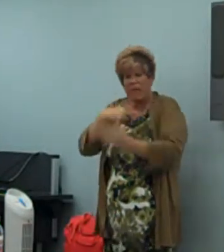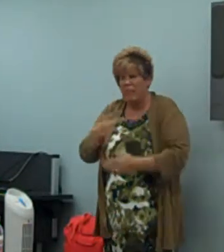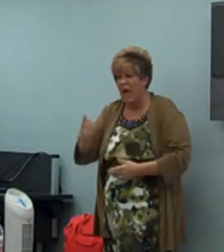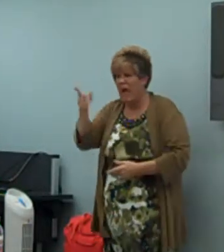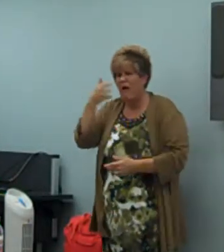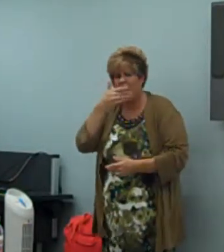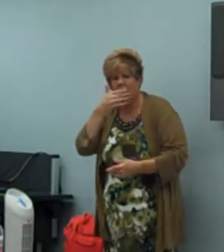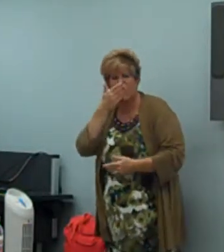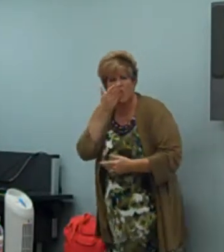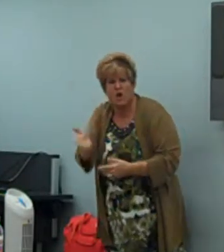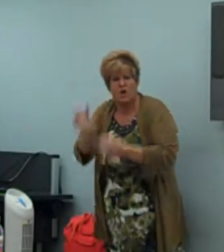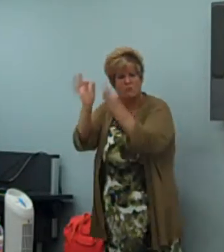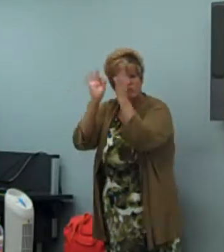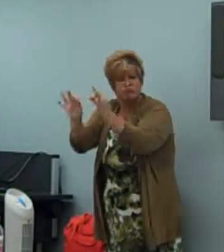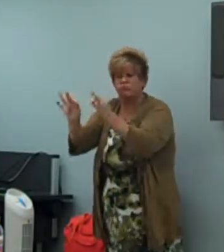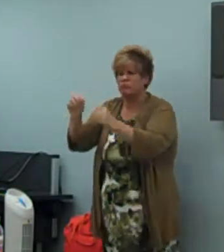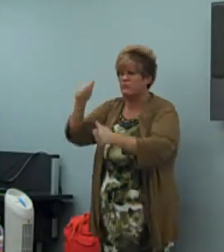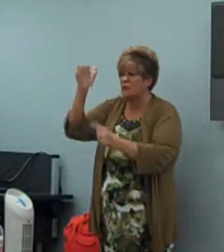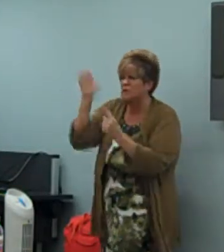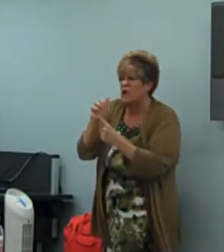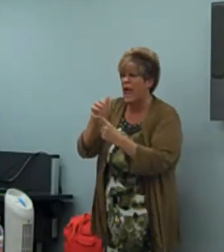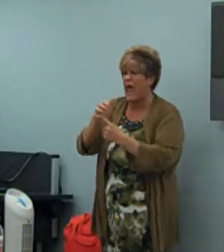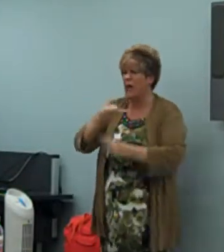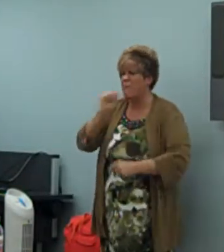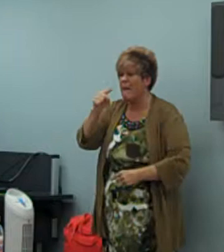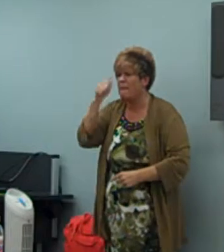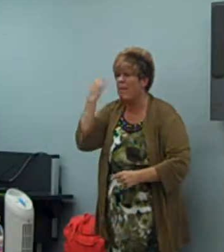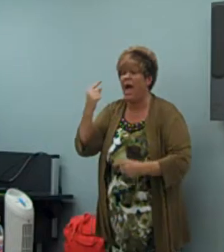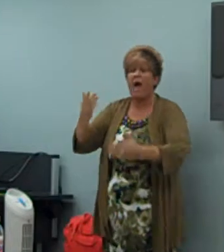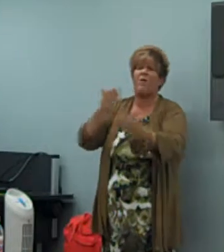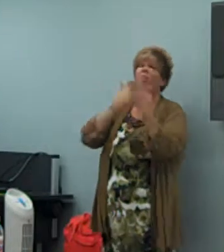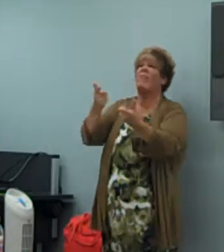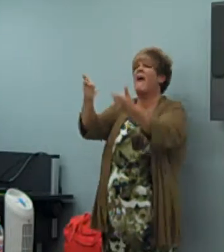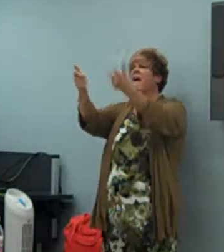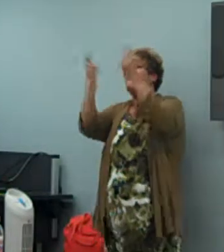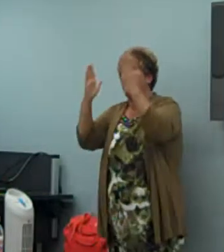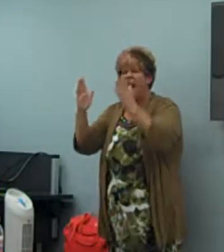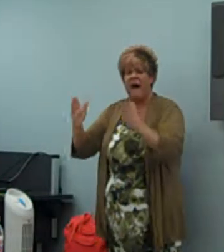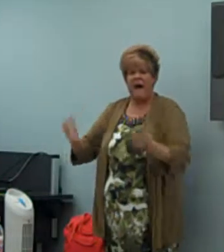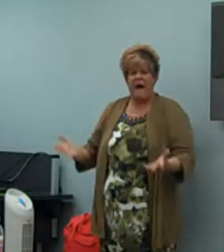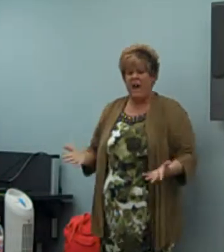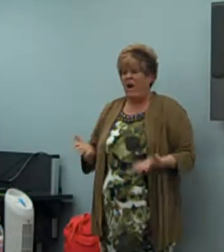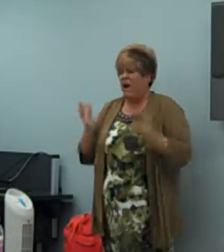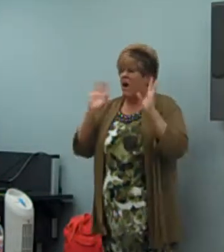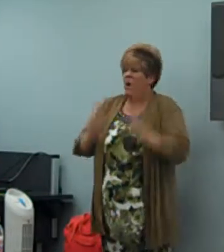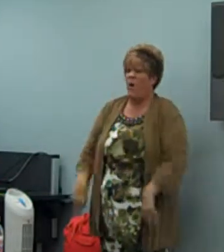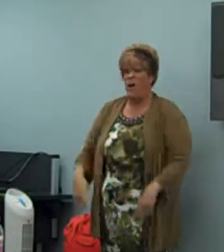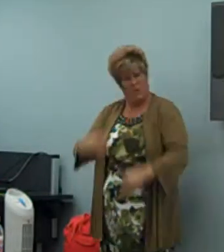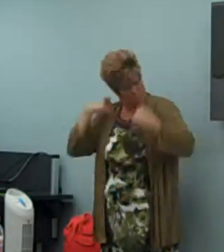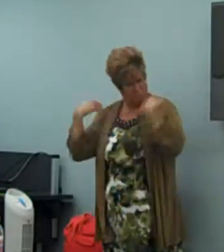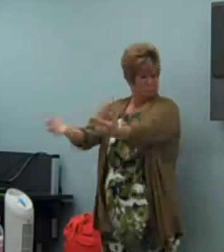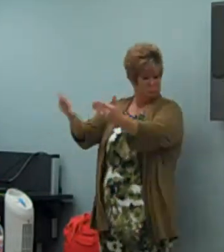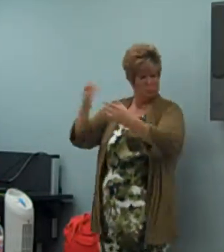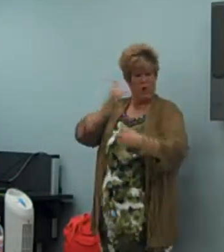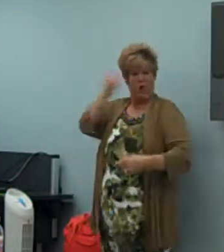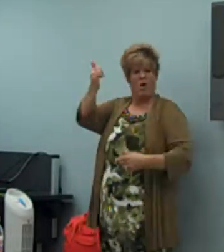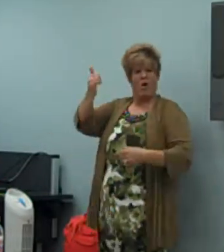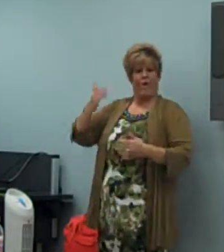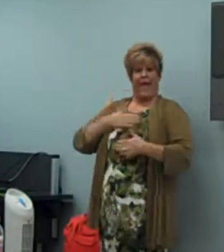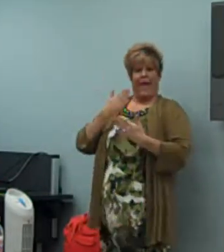And a lot of consumers, they look good. They're really happy that you're not wearing the same black